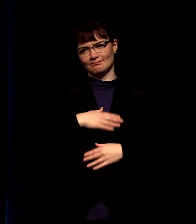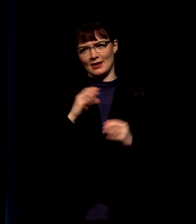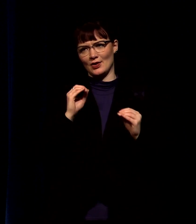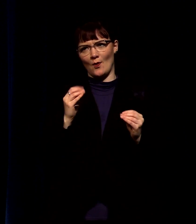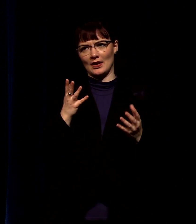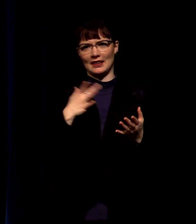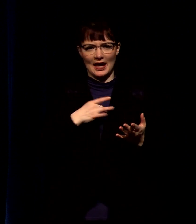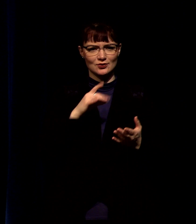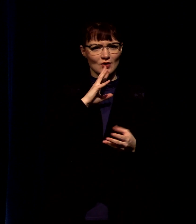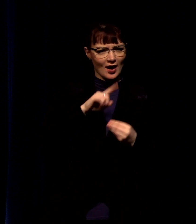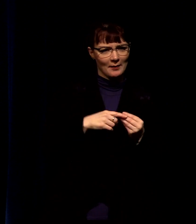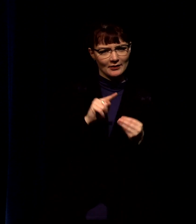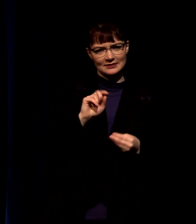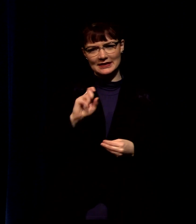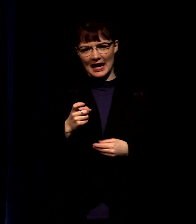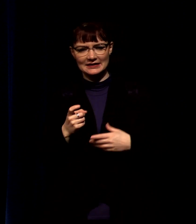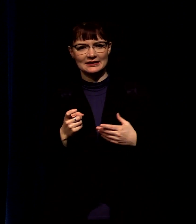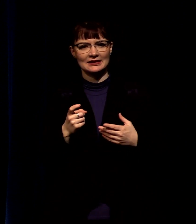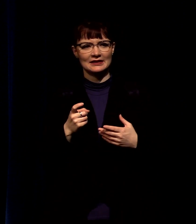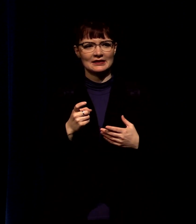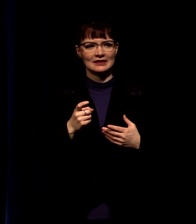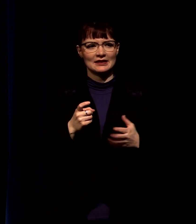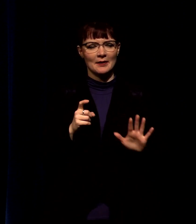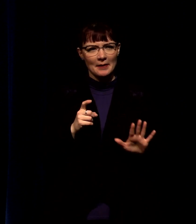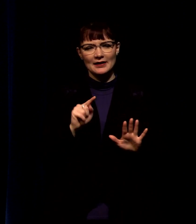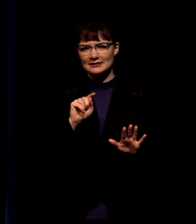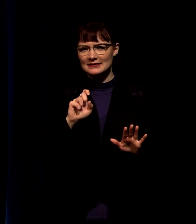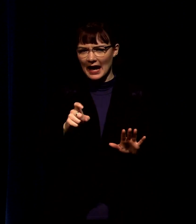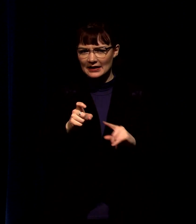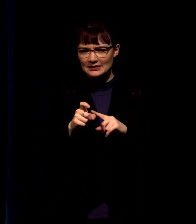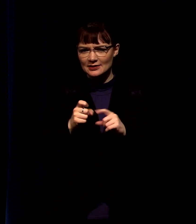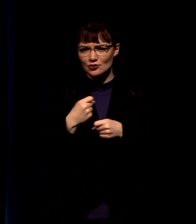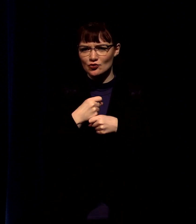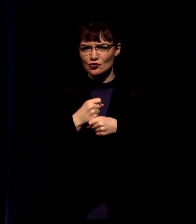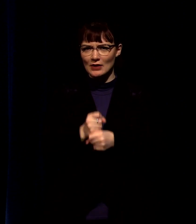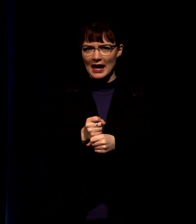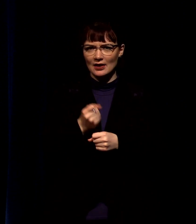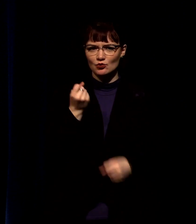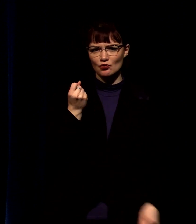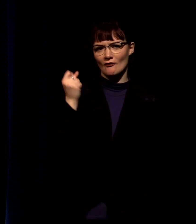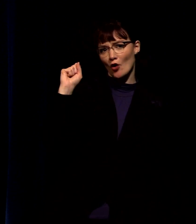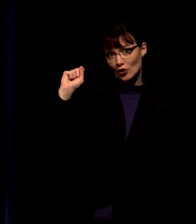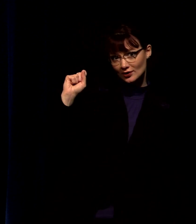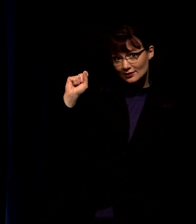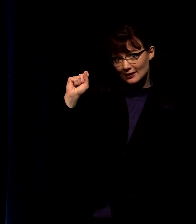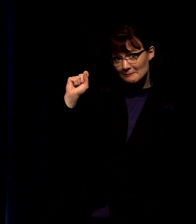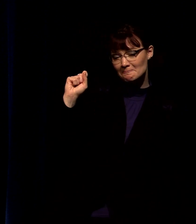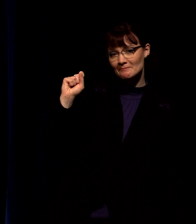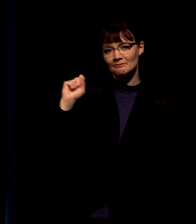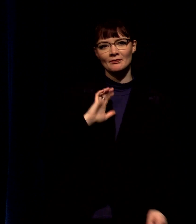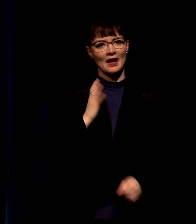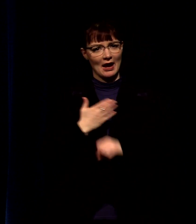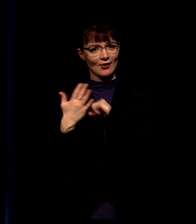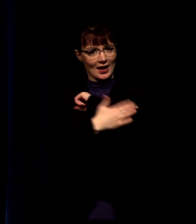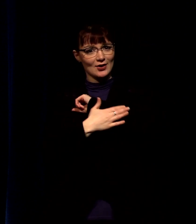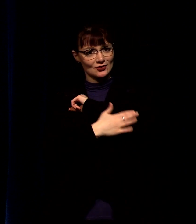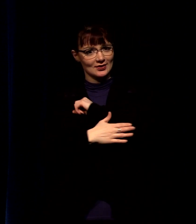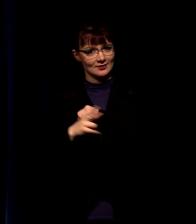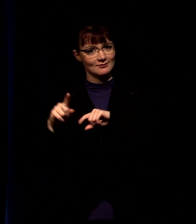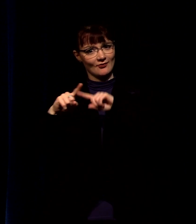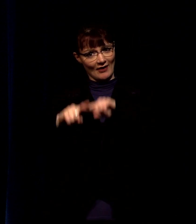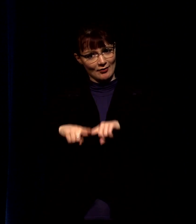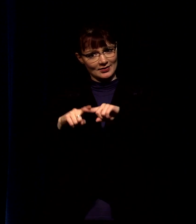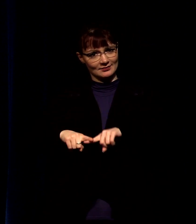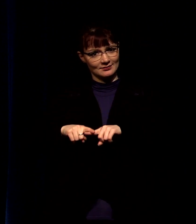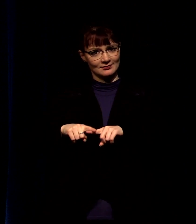about taxes no one likes to deal with taxes in fact taxes create revolts our country was founded on a